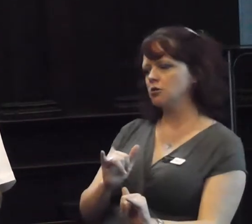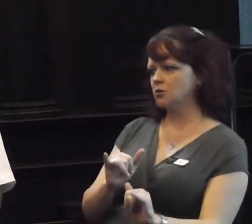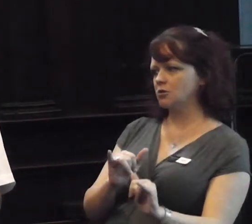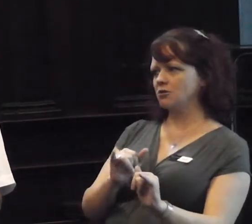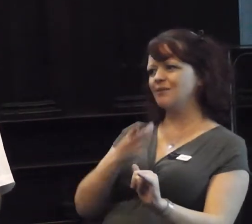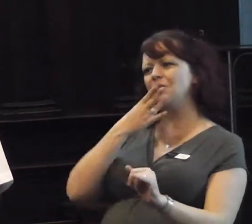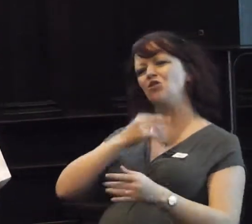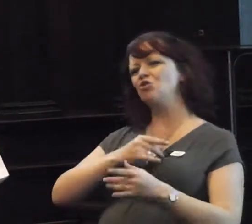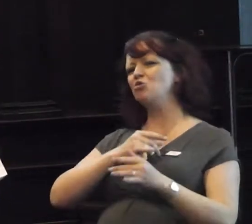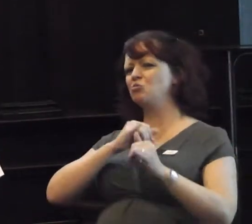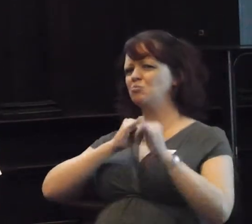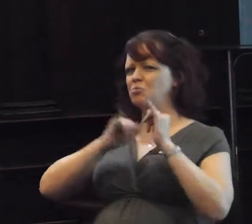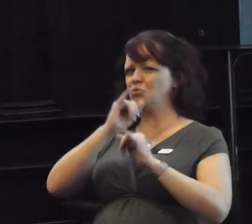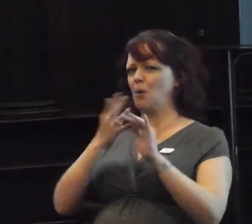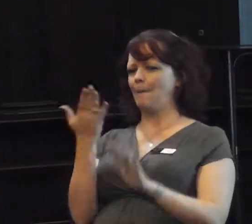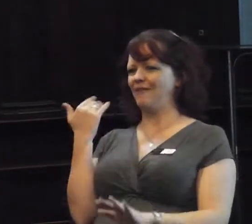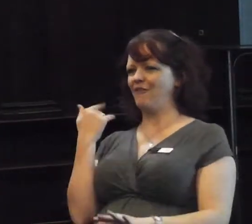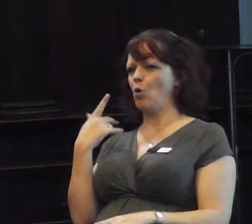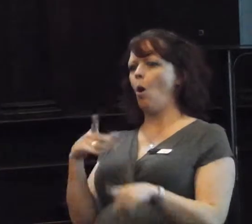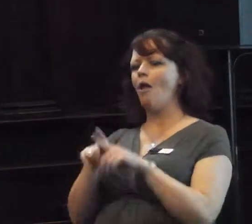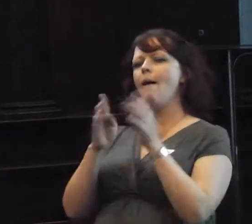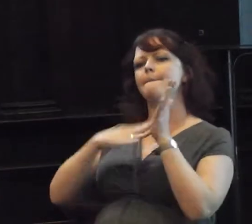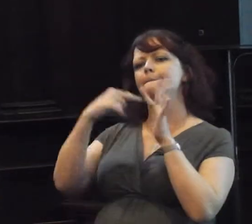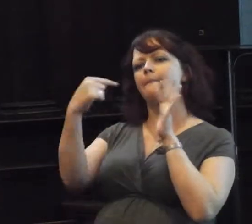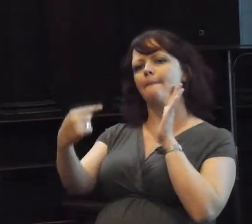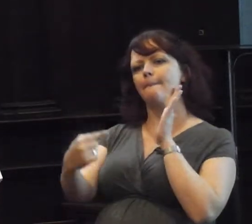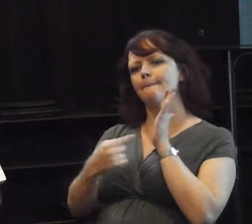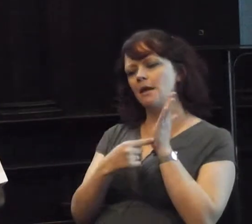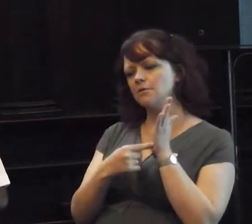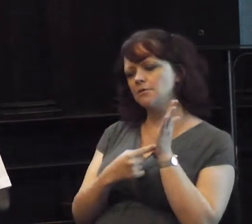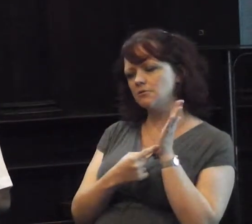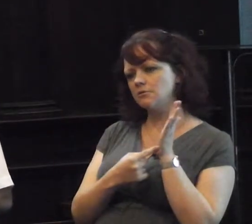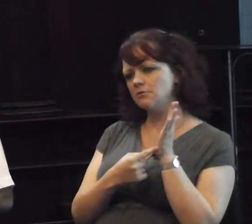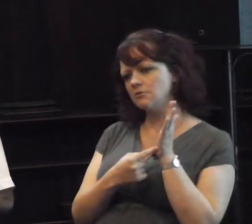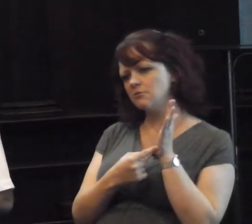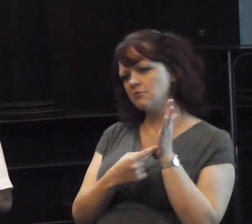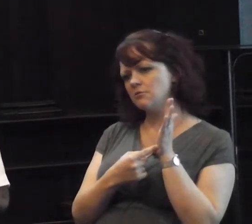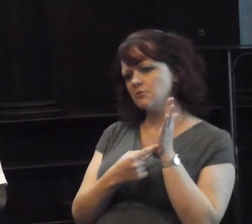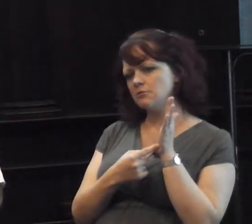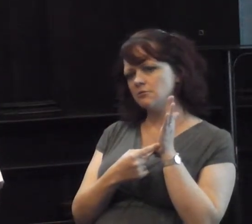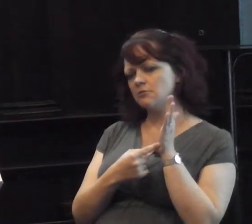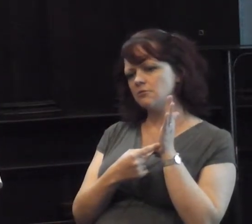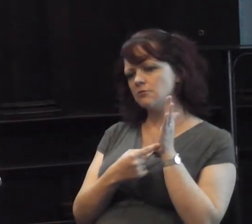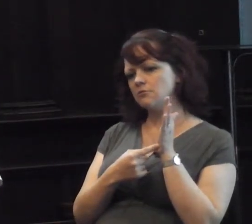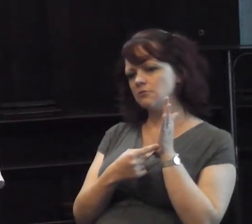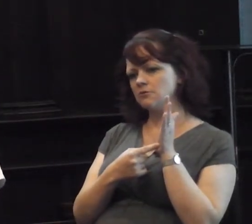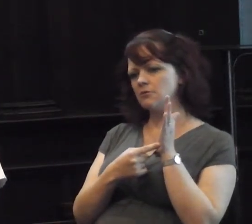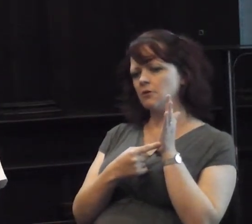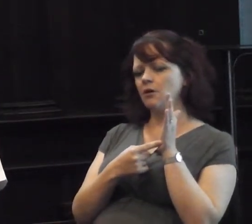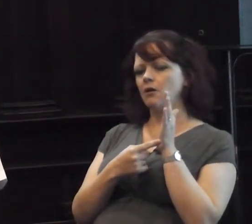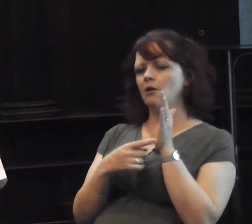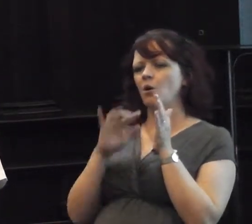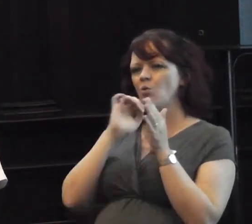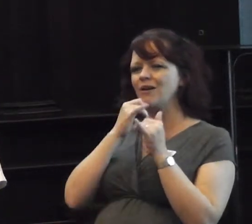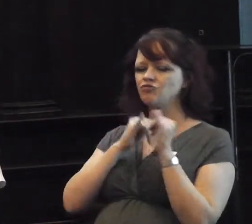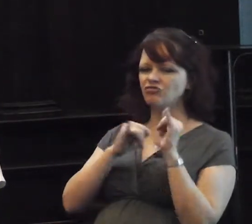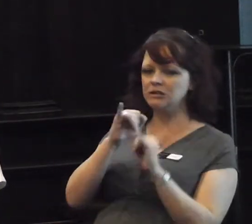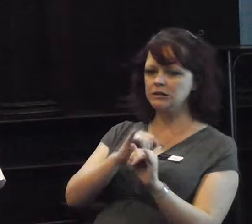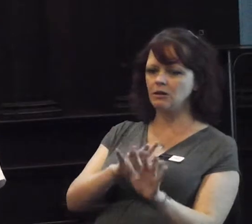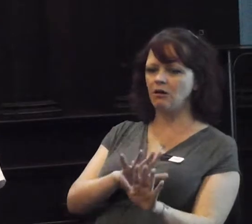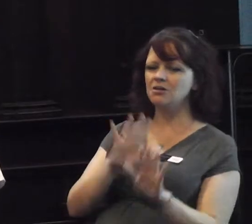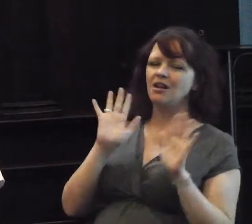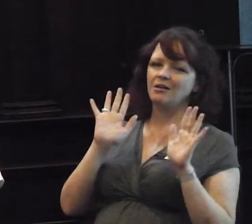I would say, areas that are met, would, you know, the main, the main criticism. But, I don't think,